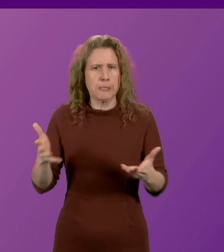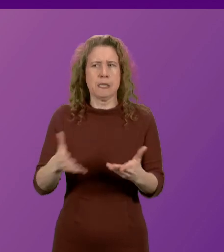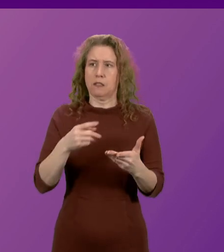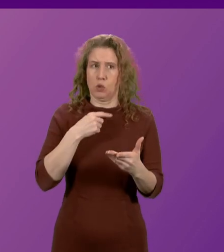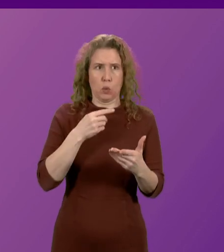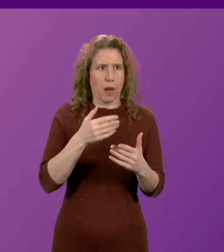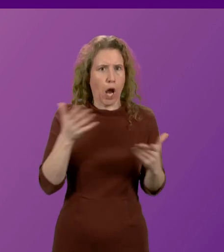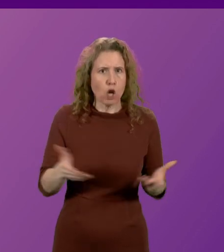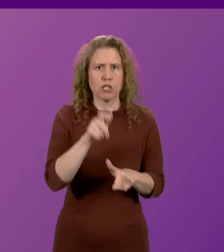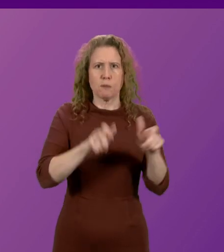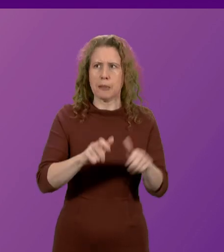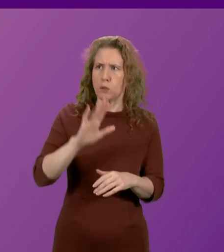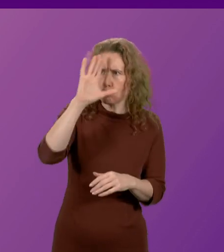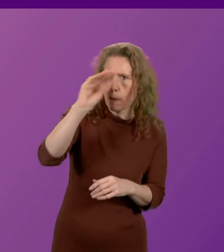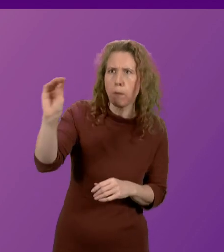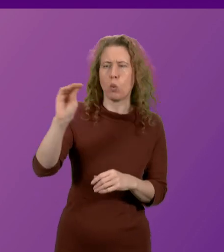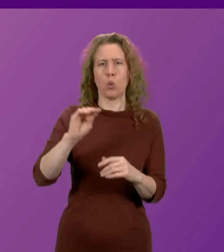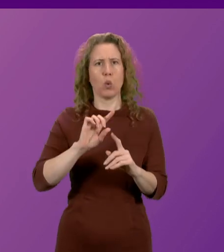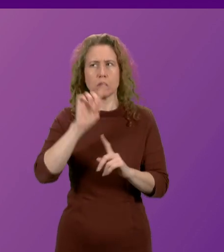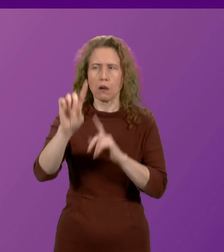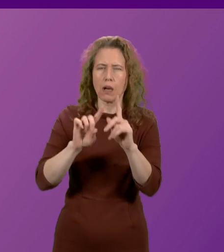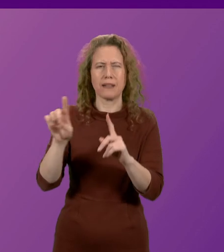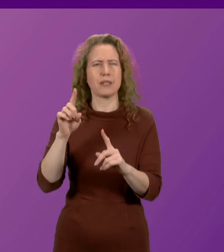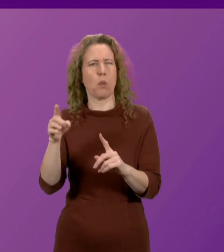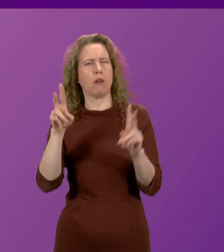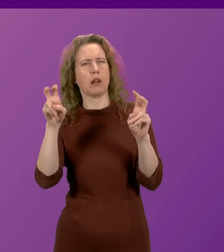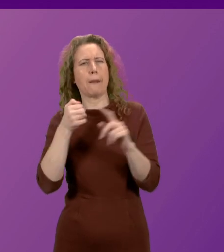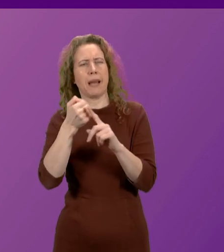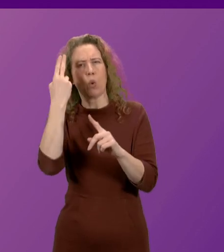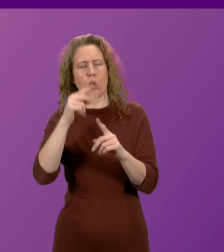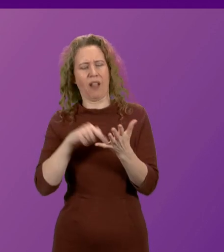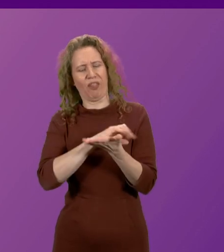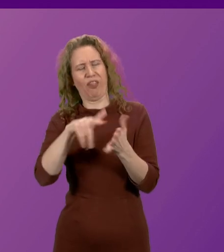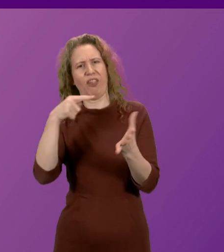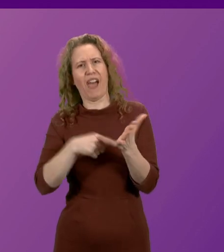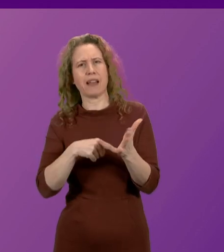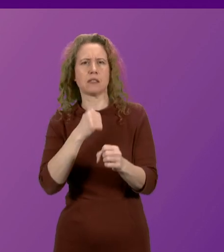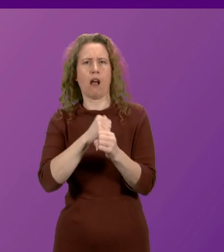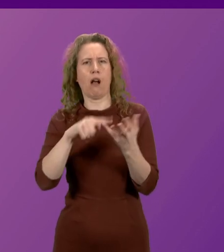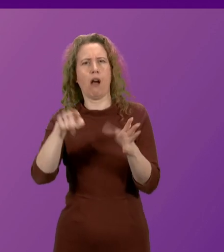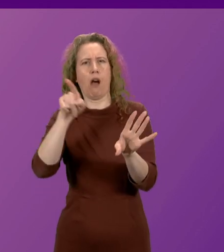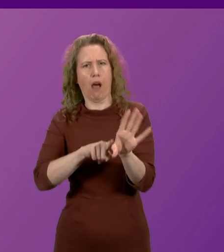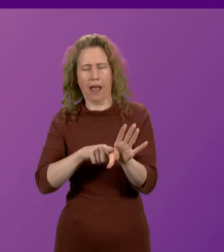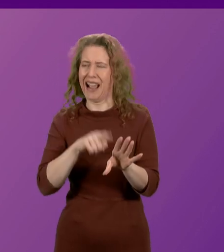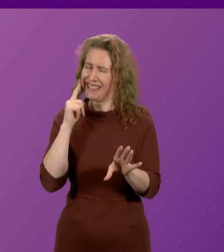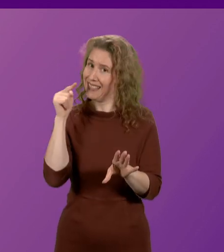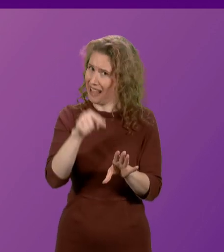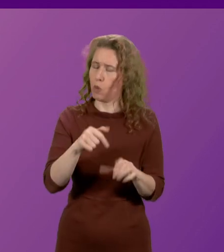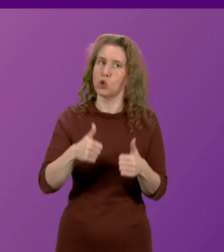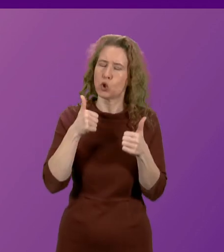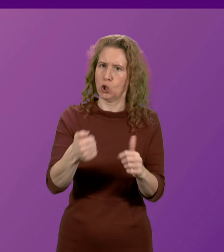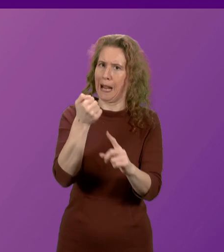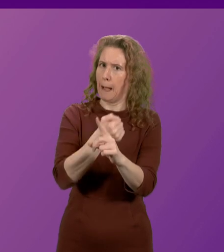reporting through the very successful That Guy campaign, which I think is acknowledged across the parliamentary chamber as one of our most effective